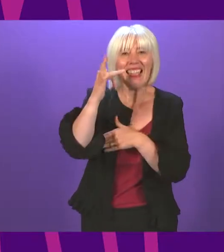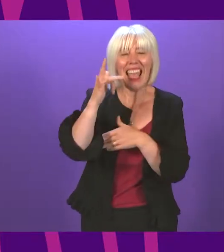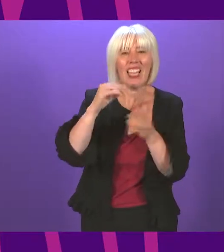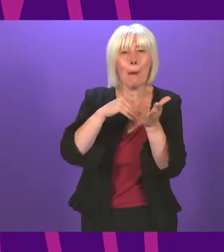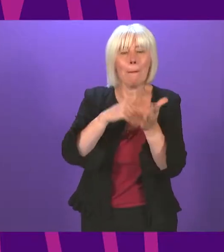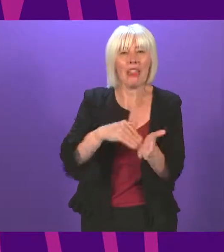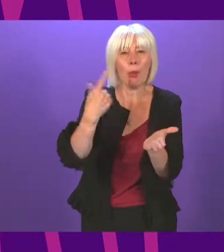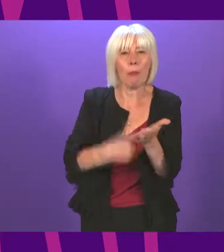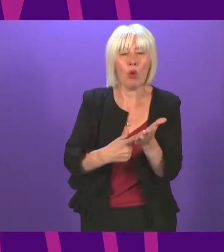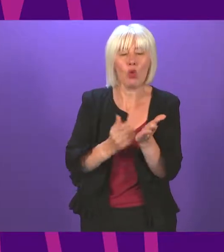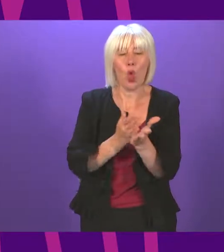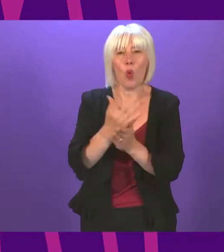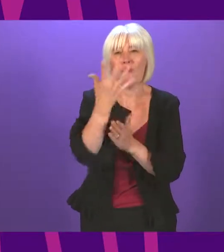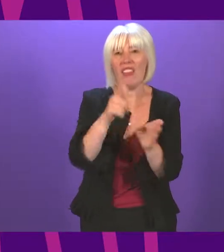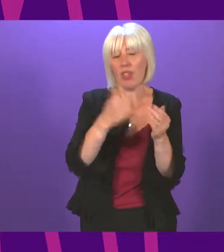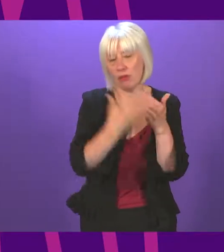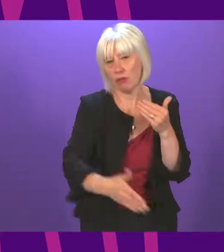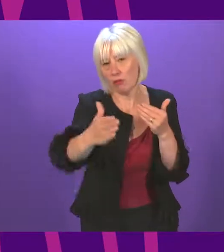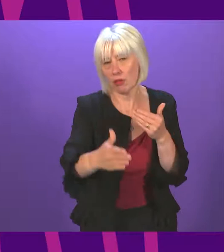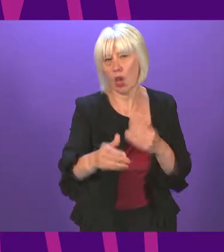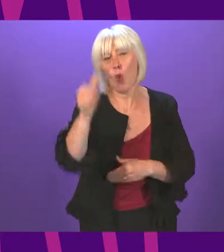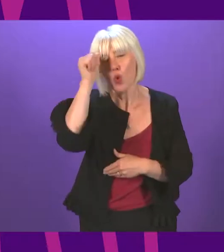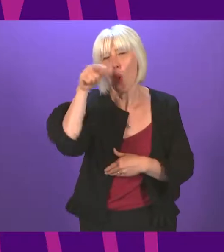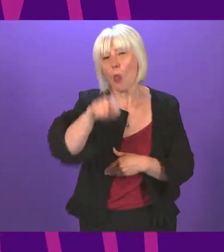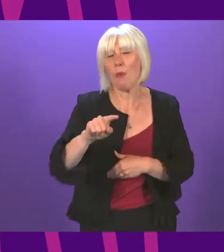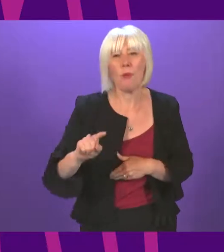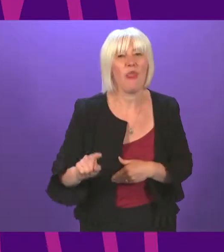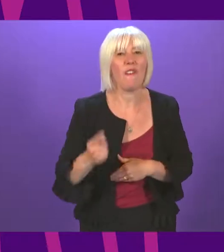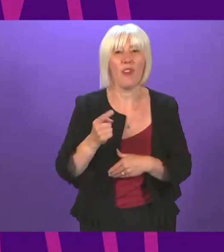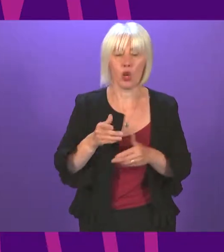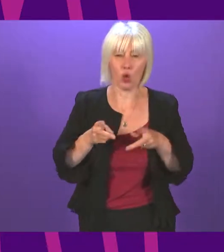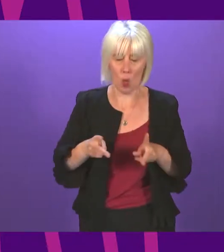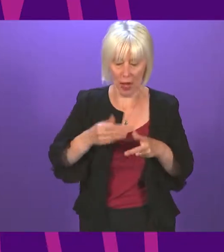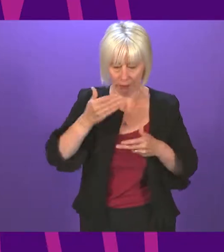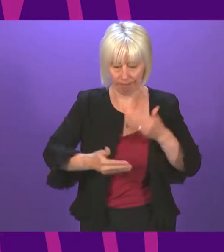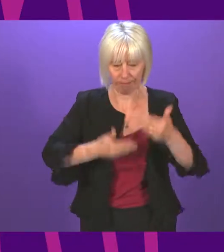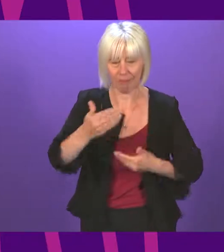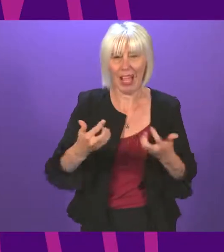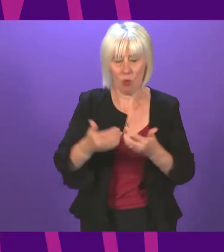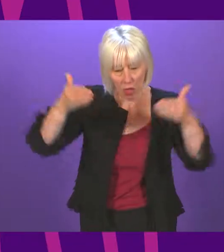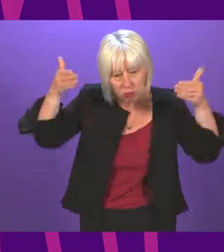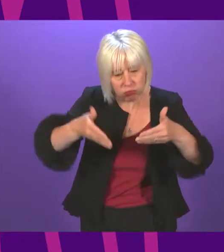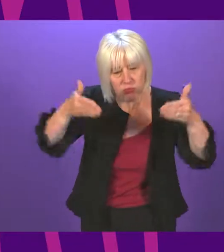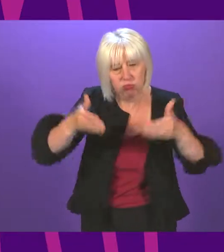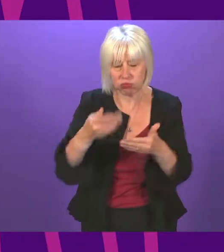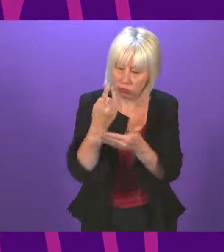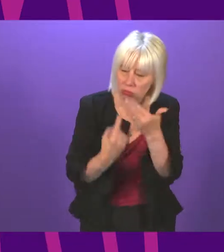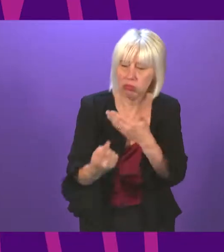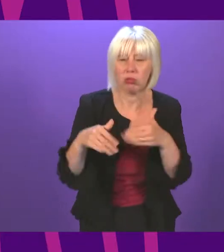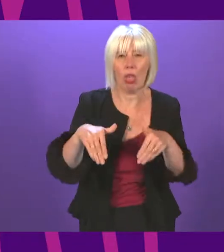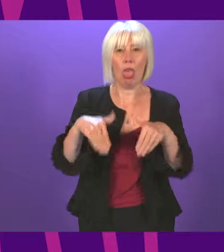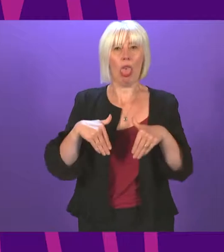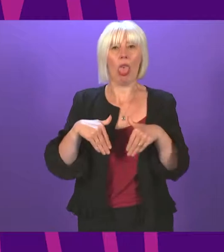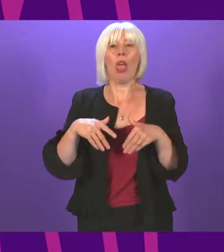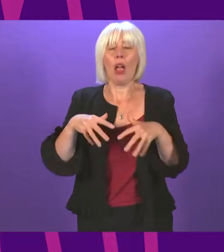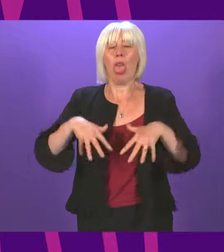and we recognise that that will be the first step to tackle the intensification of this issue that the pandemic has resulted